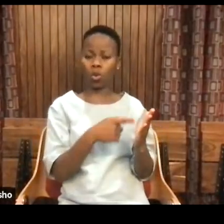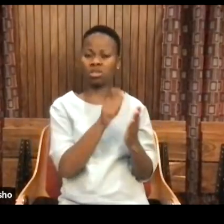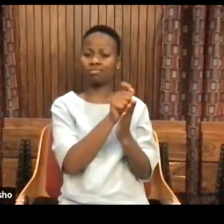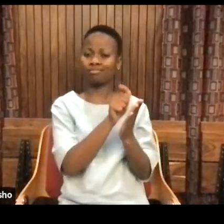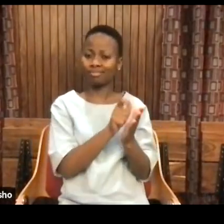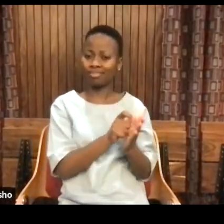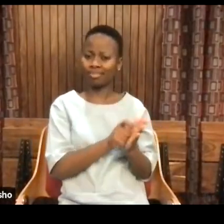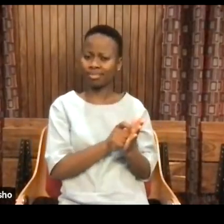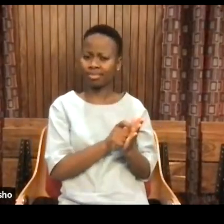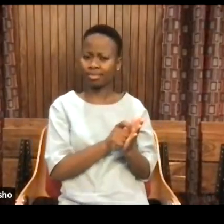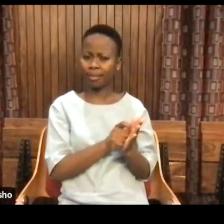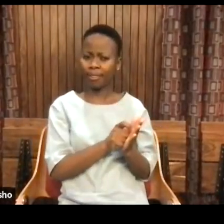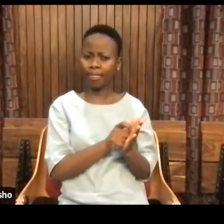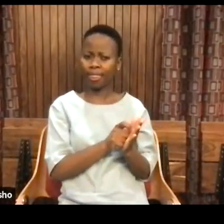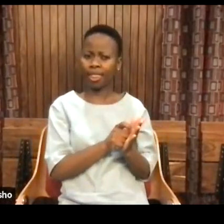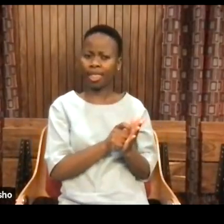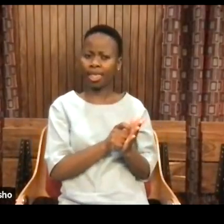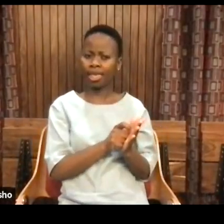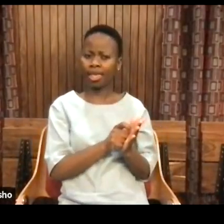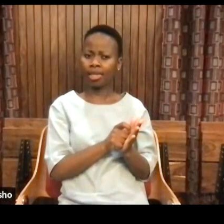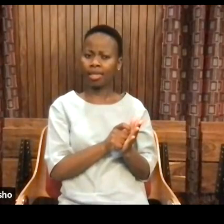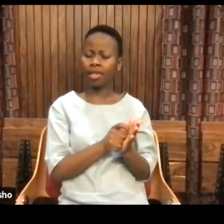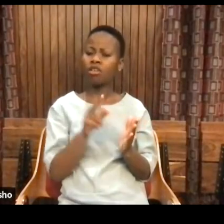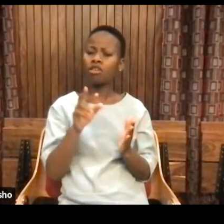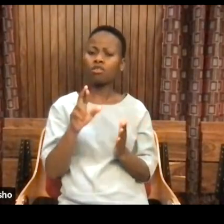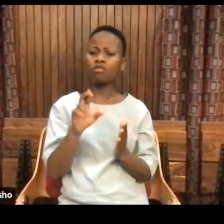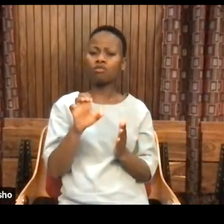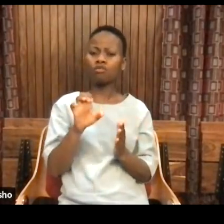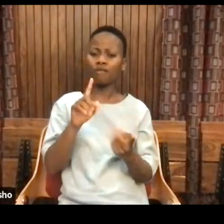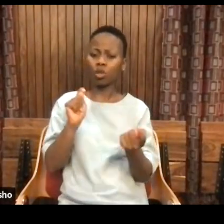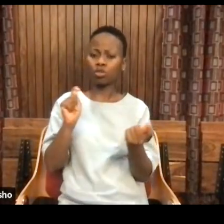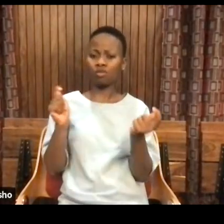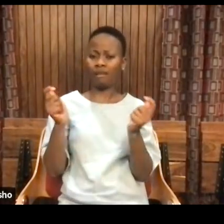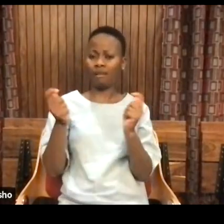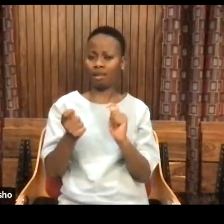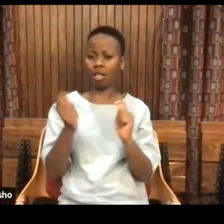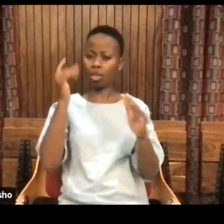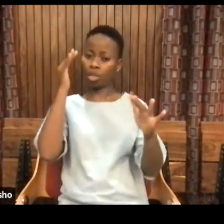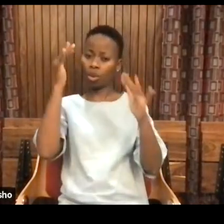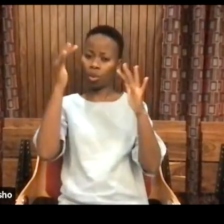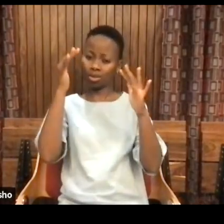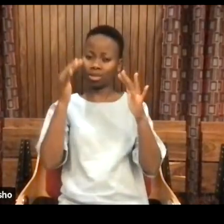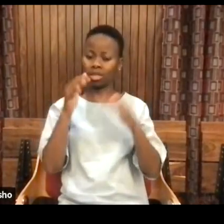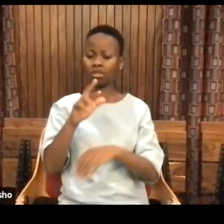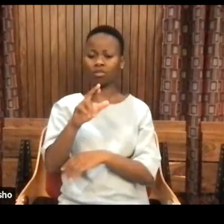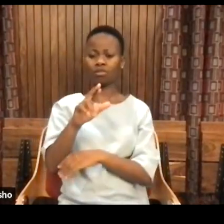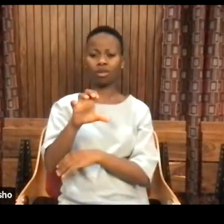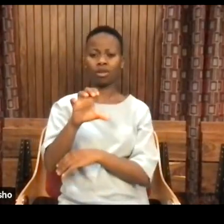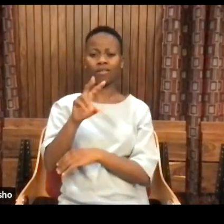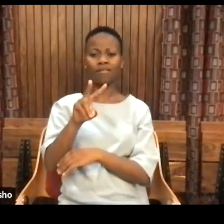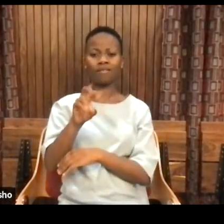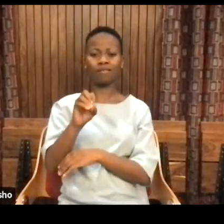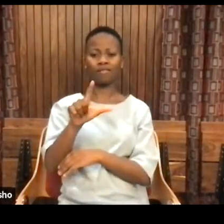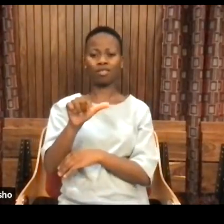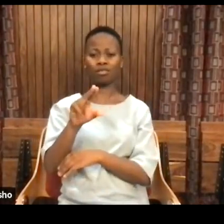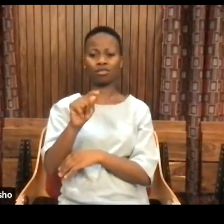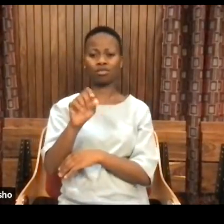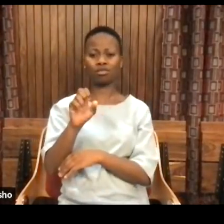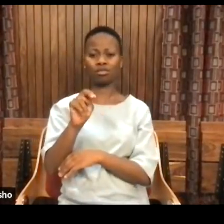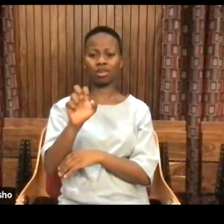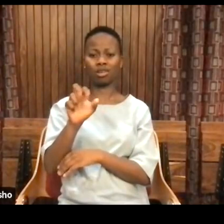with Africana existential revolutionary thought. And I mention this because